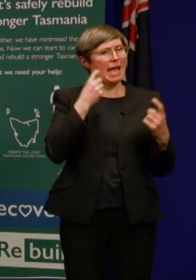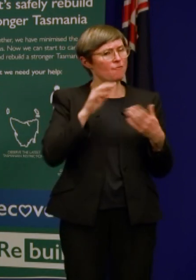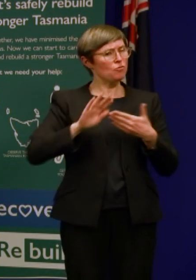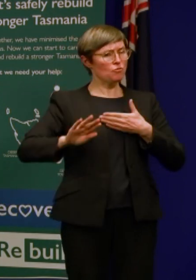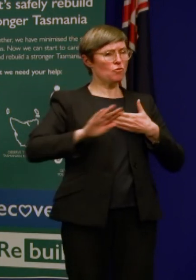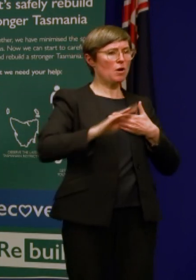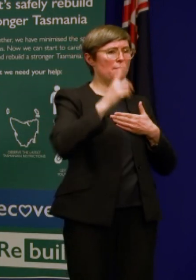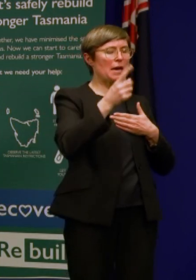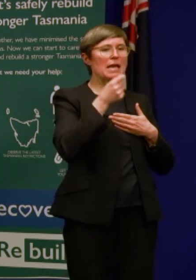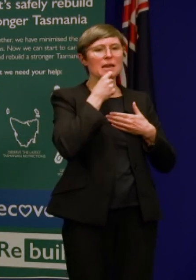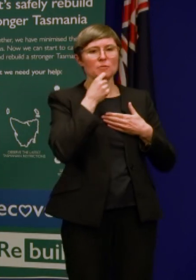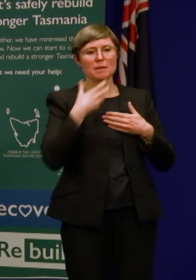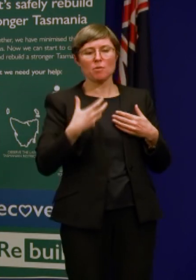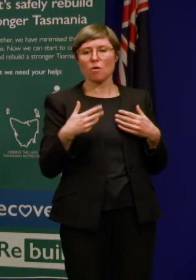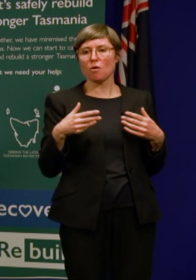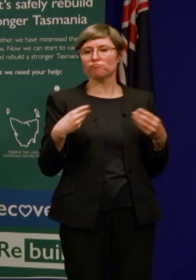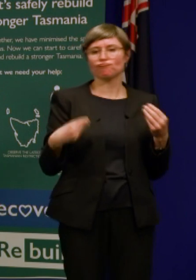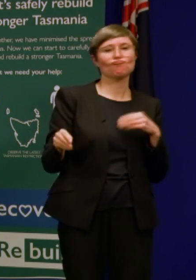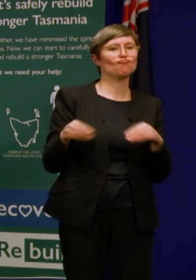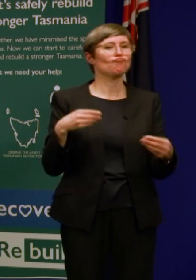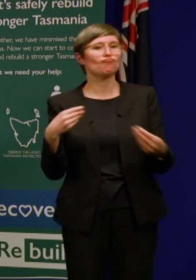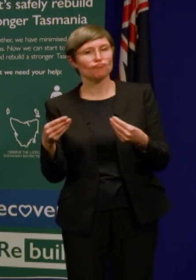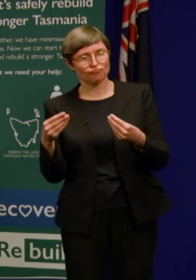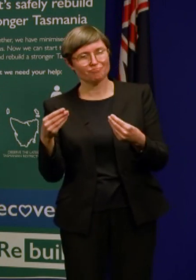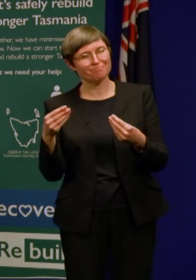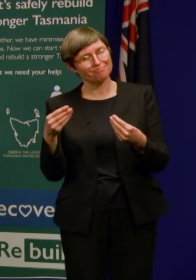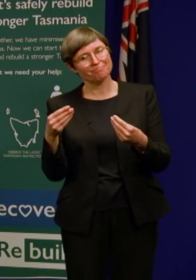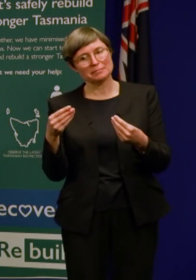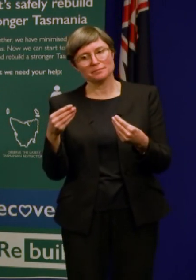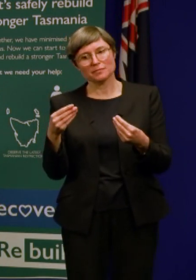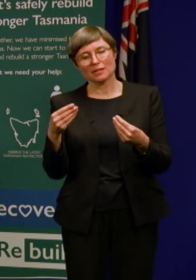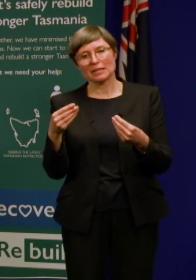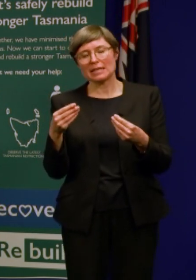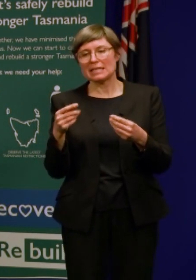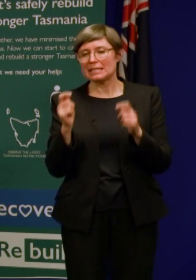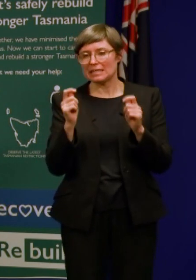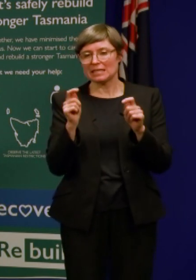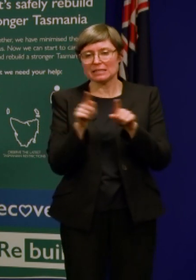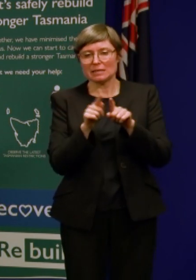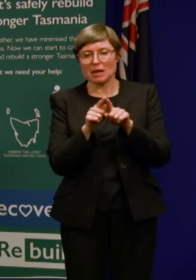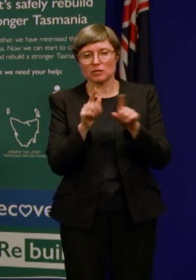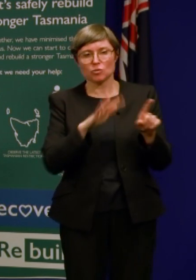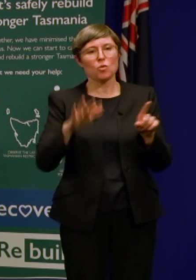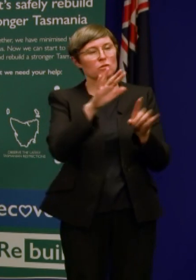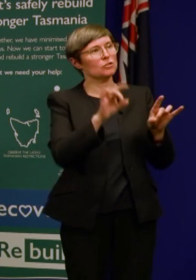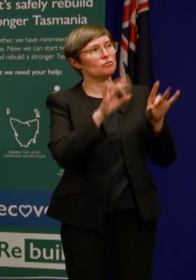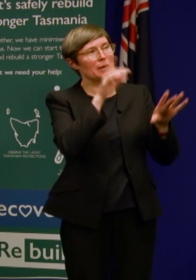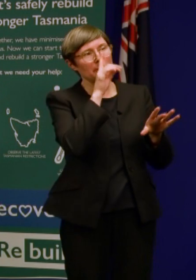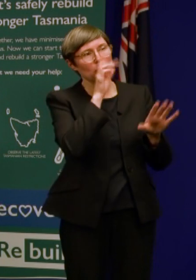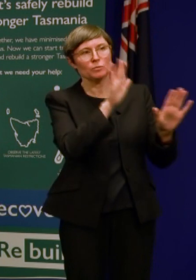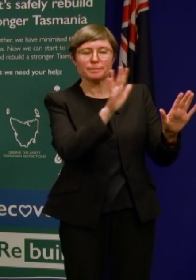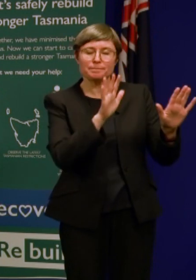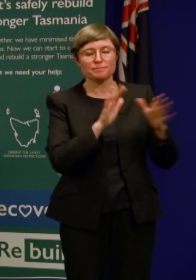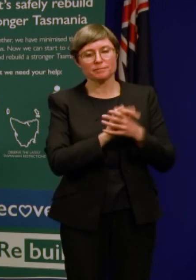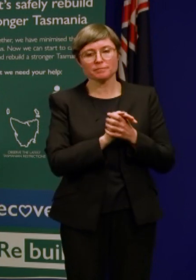they're drifting back towards normal and only a little bit less close to normal than the rest of Australia so we still need to